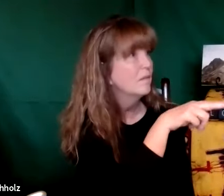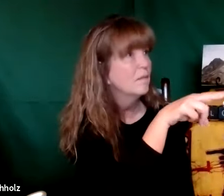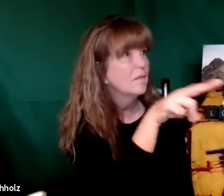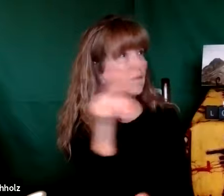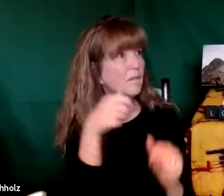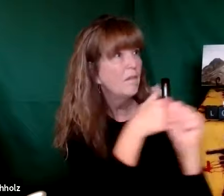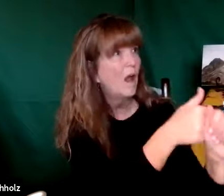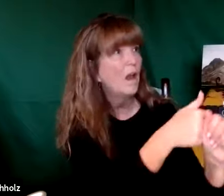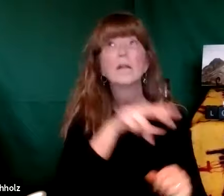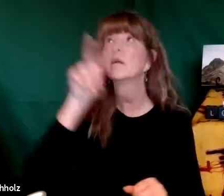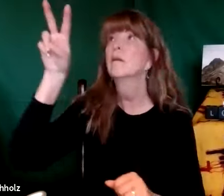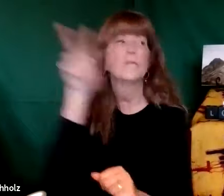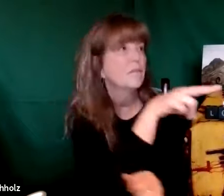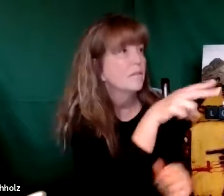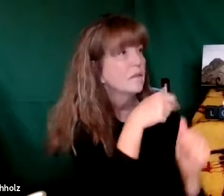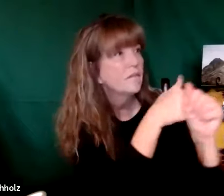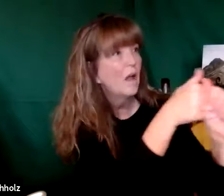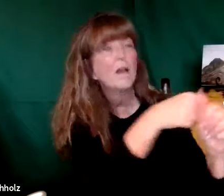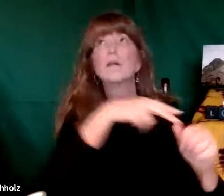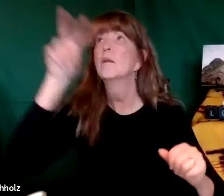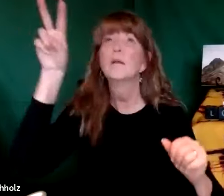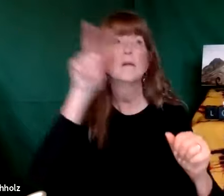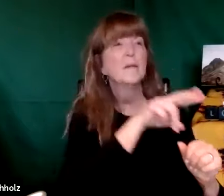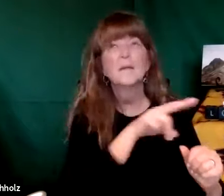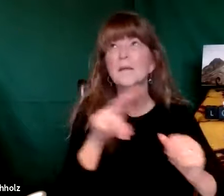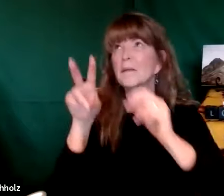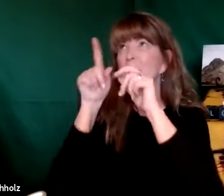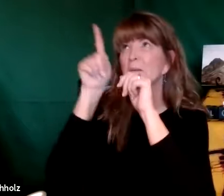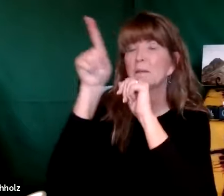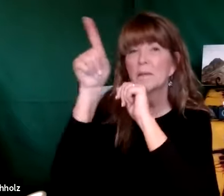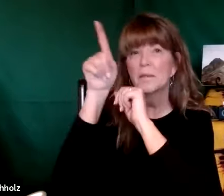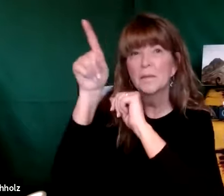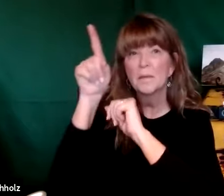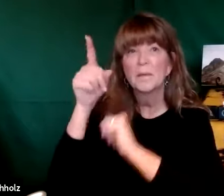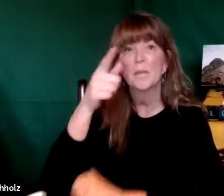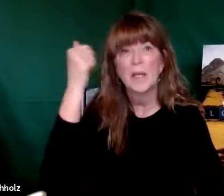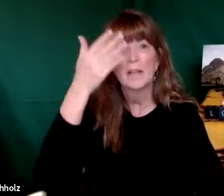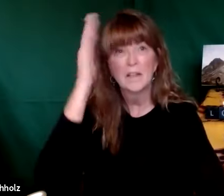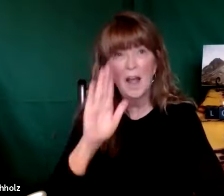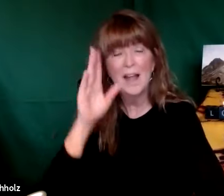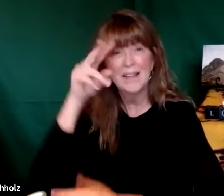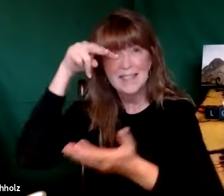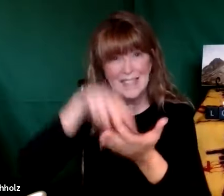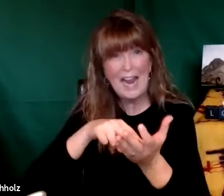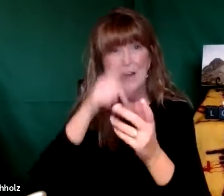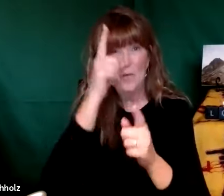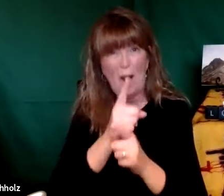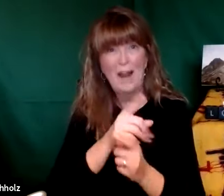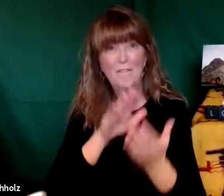we keep turning our eyes to those in the world and following the worldly ways instead of god